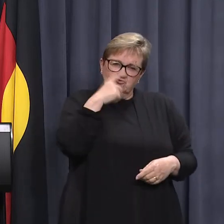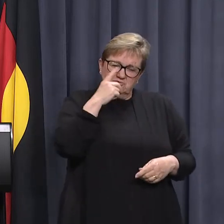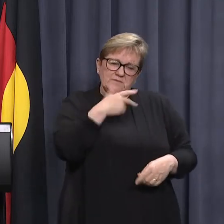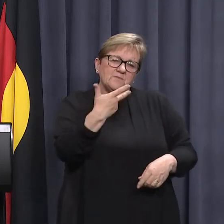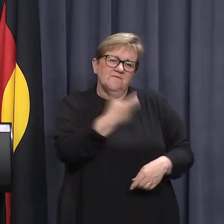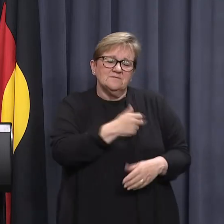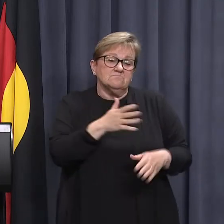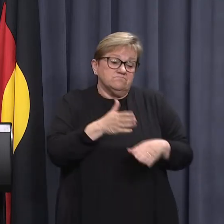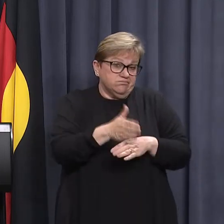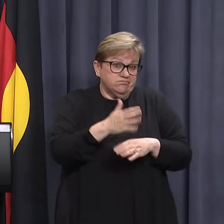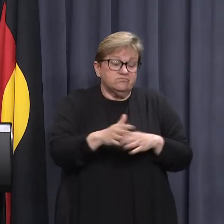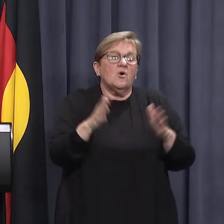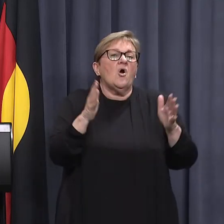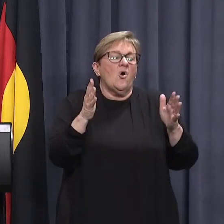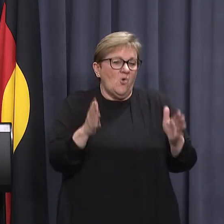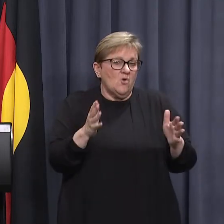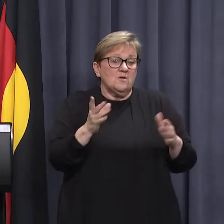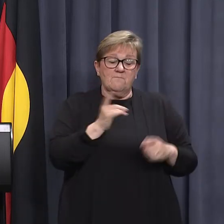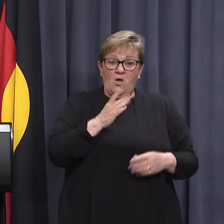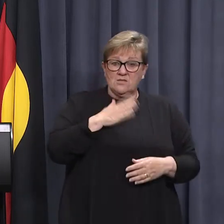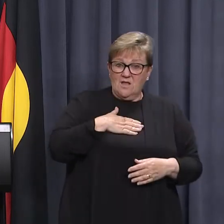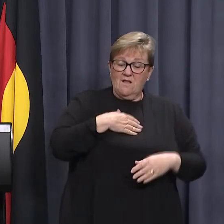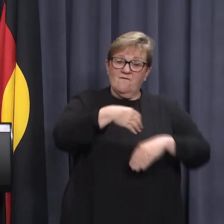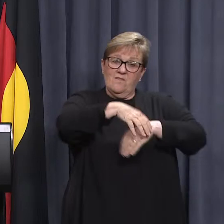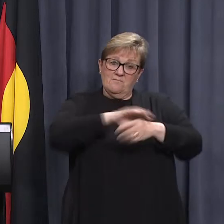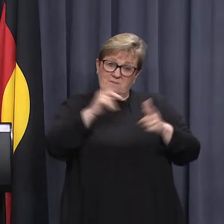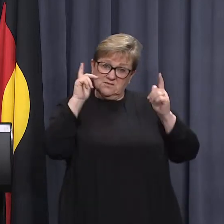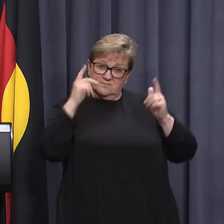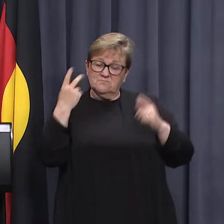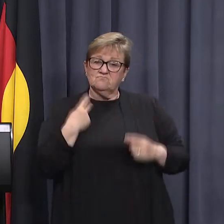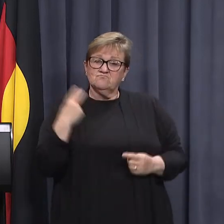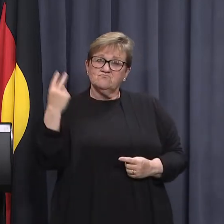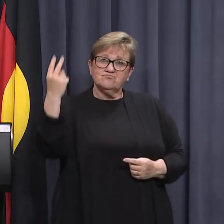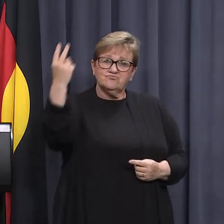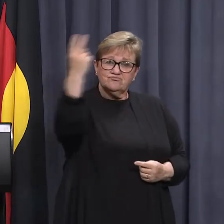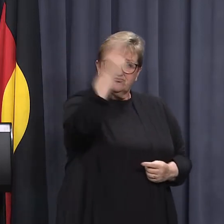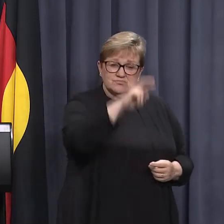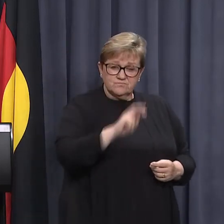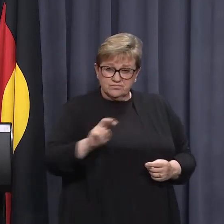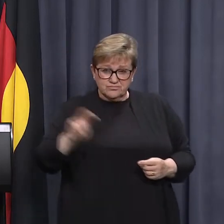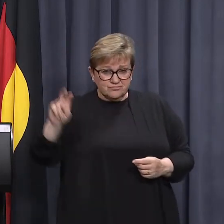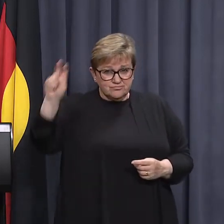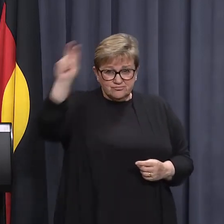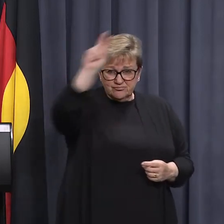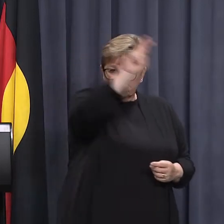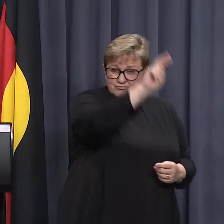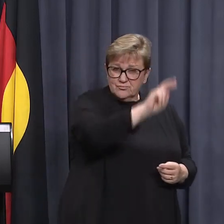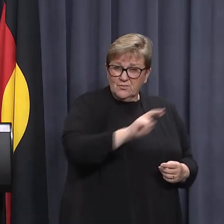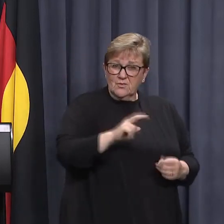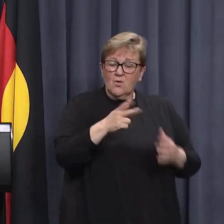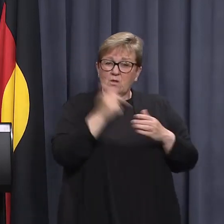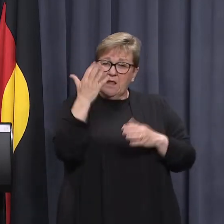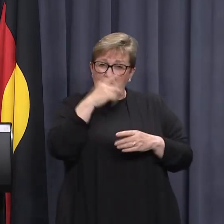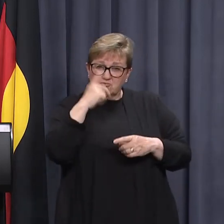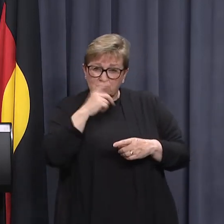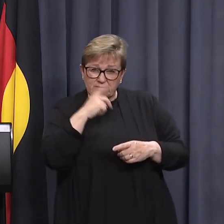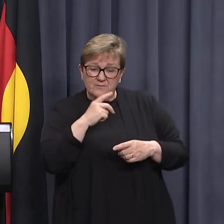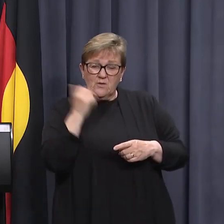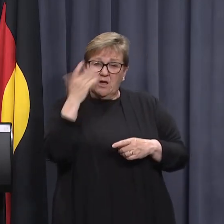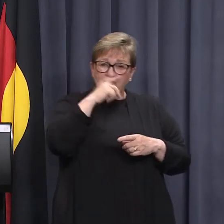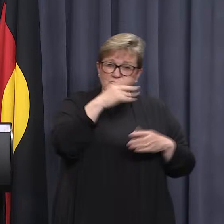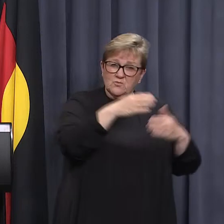vaccinated, huge efforts. Myself and the Police Commissioner have been all over the state to Aboriginal communities, meeting with Aboriginal leaders,